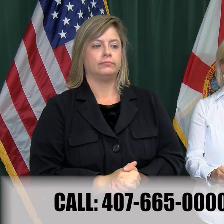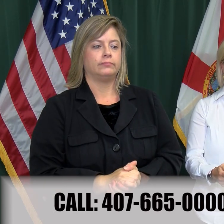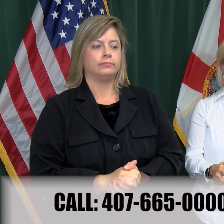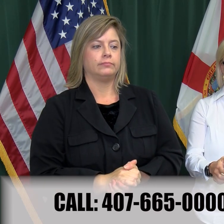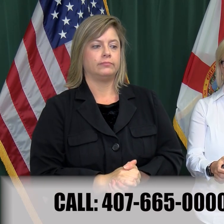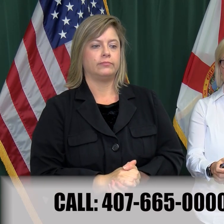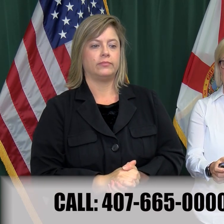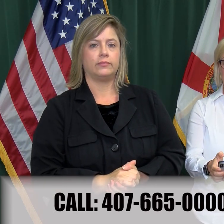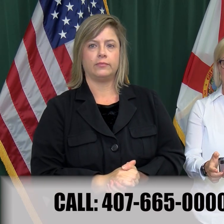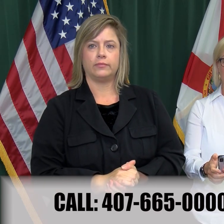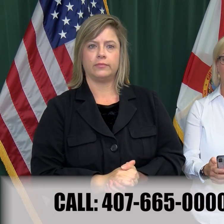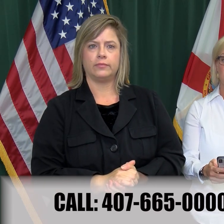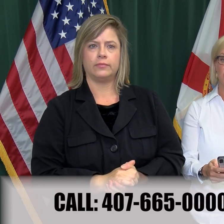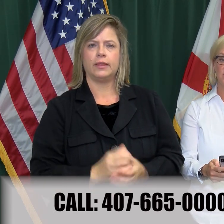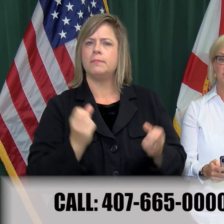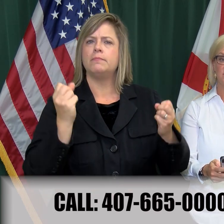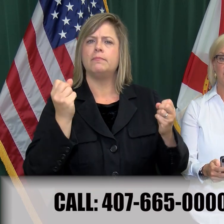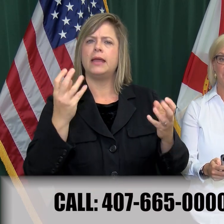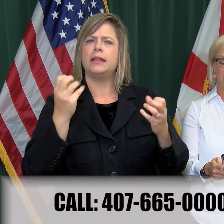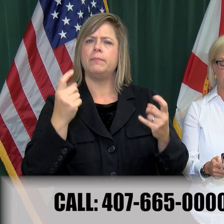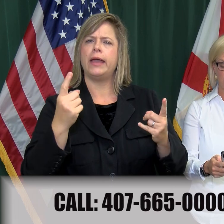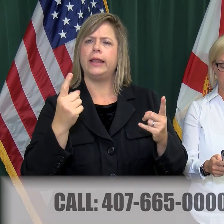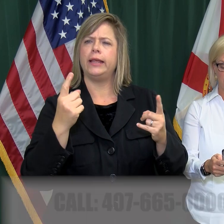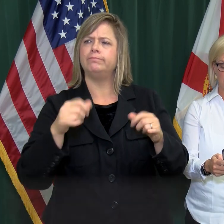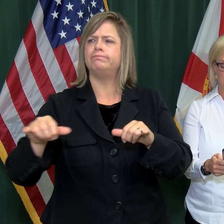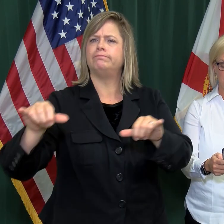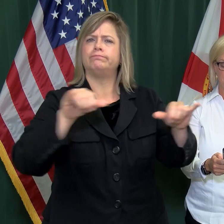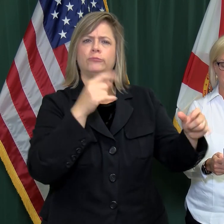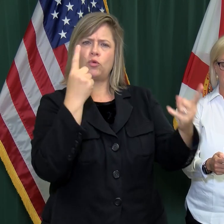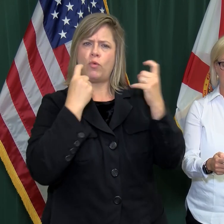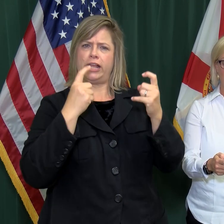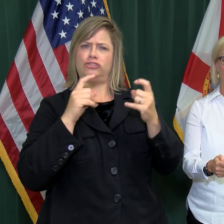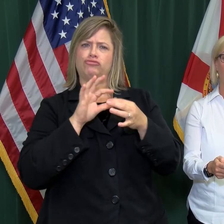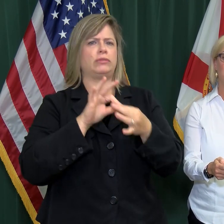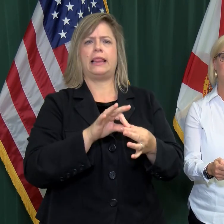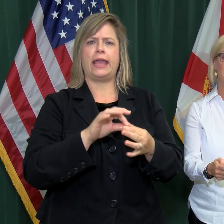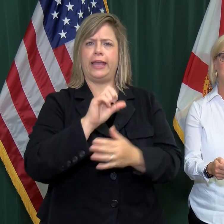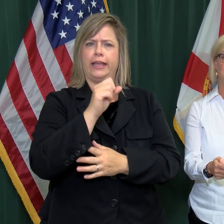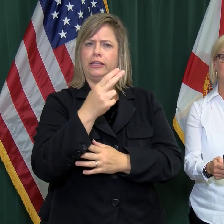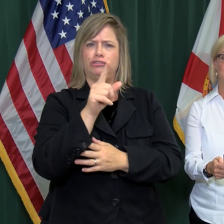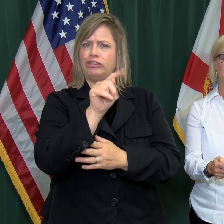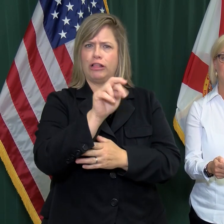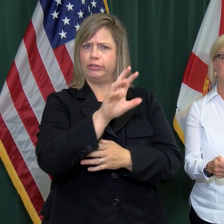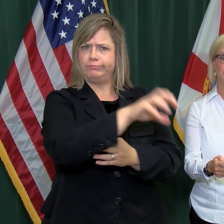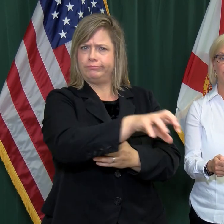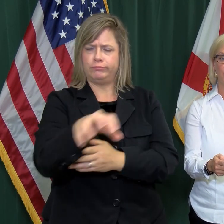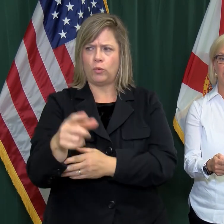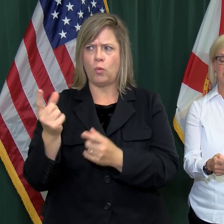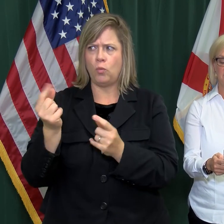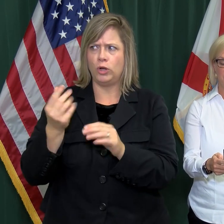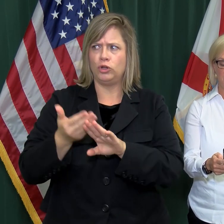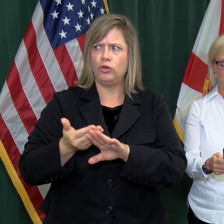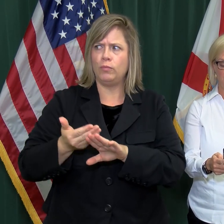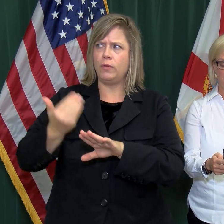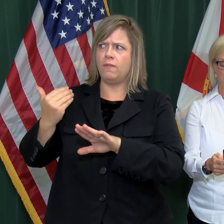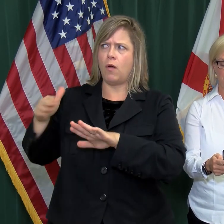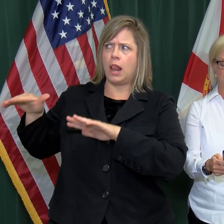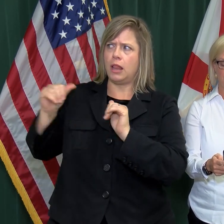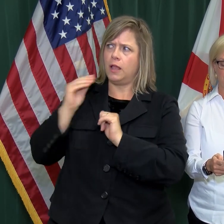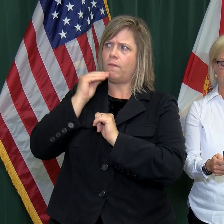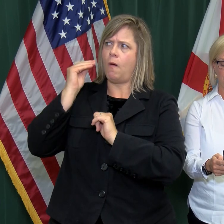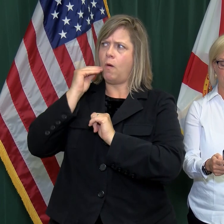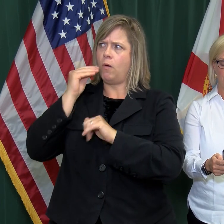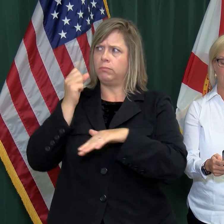Some frequently asked questions about our shelters. What should I do before I leave my home?